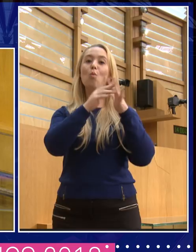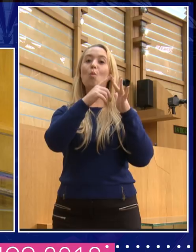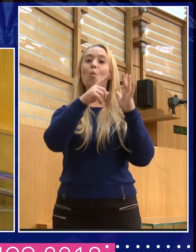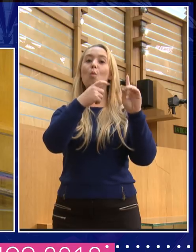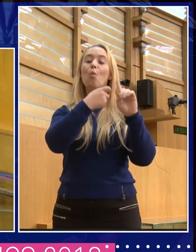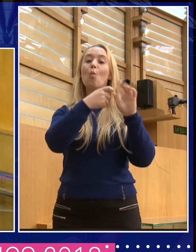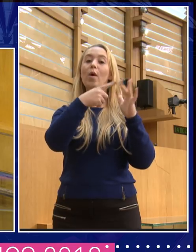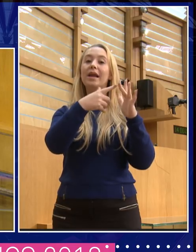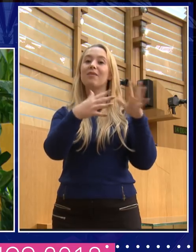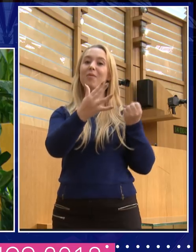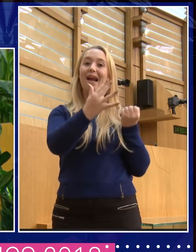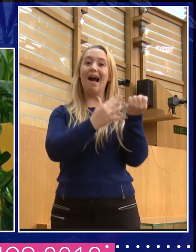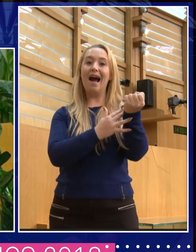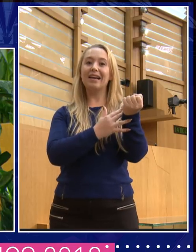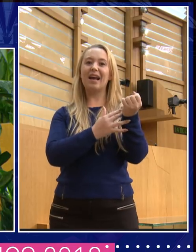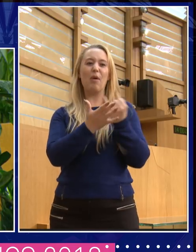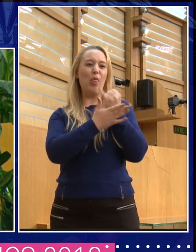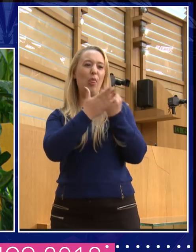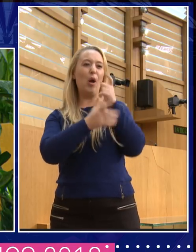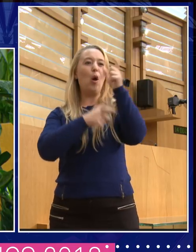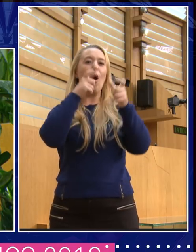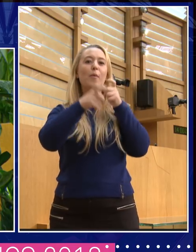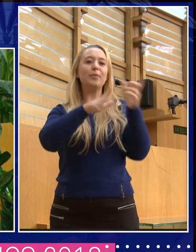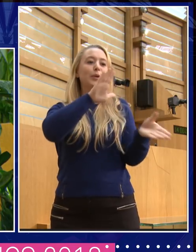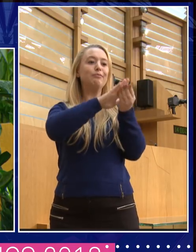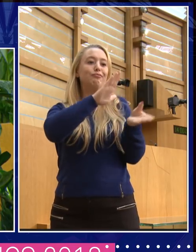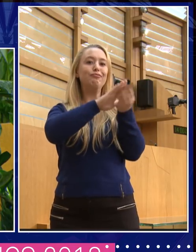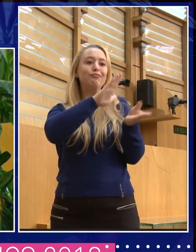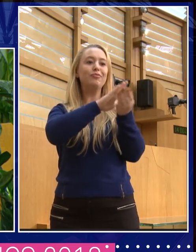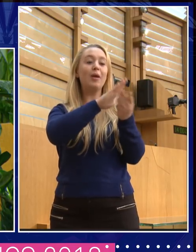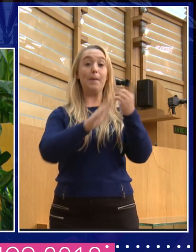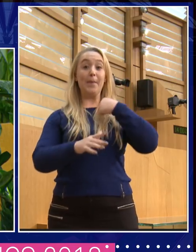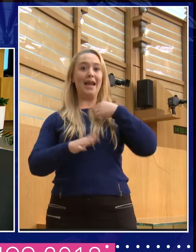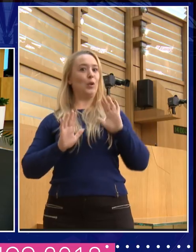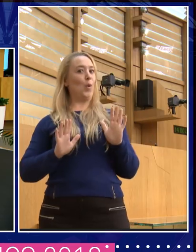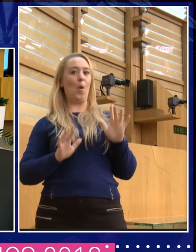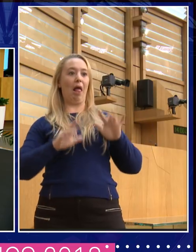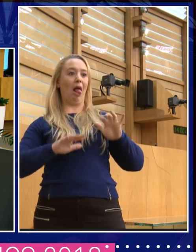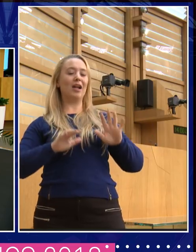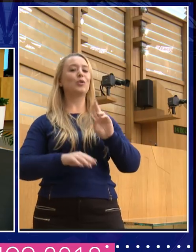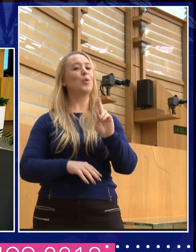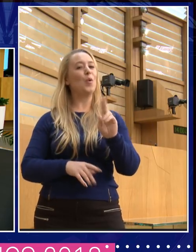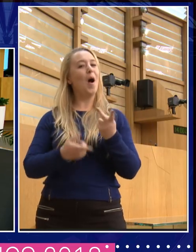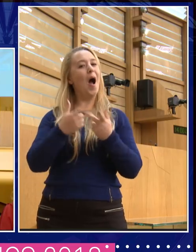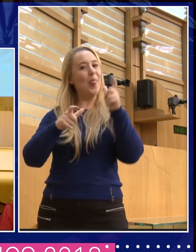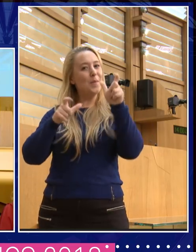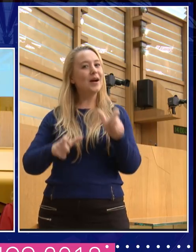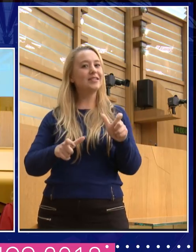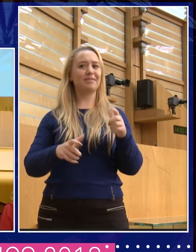nasty things put into it. And that was sort of, it wasn't me. I wouldn't know how to hack a Wikipedia